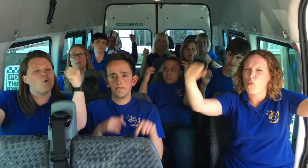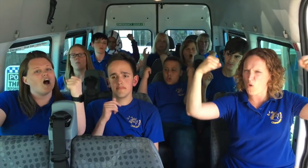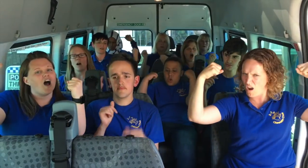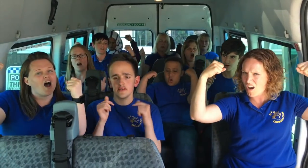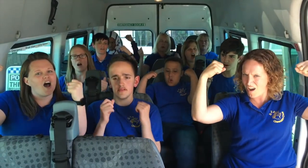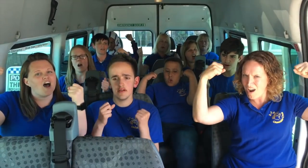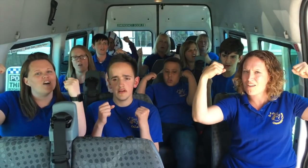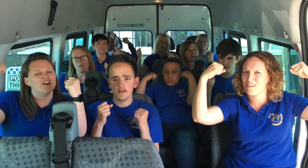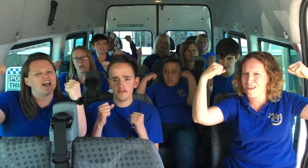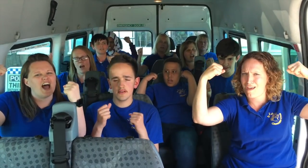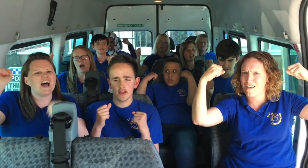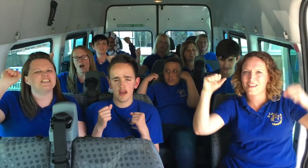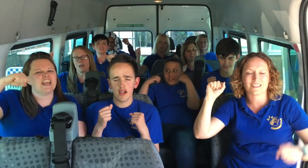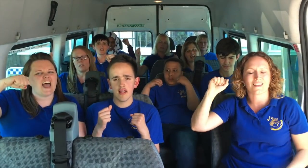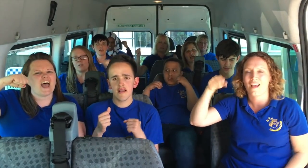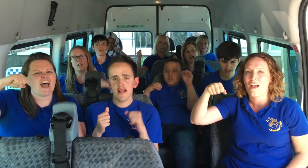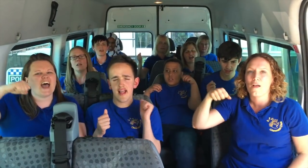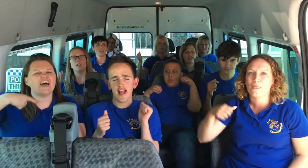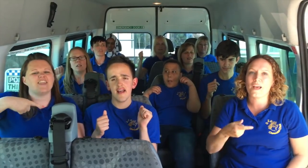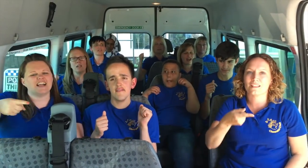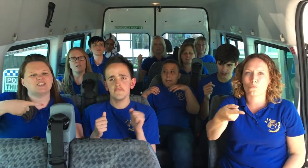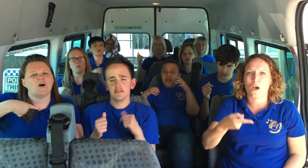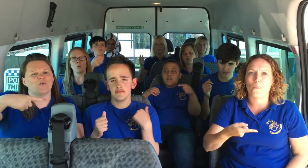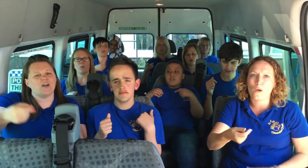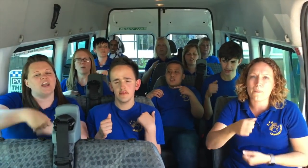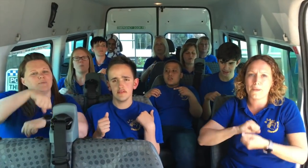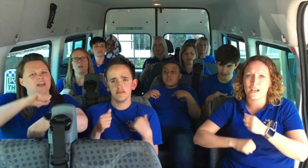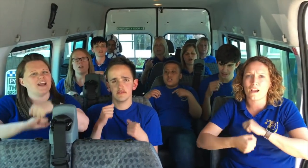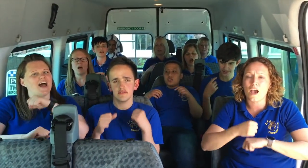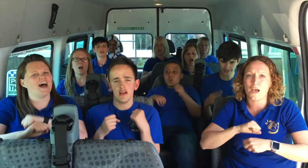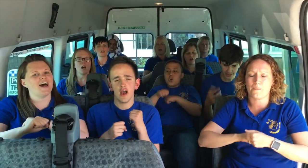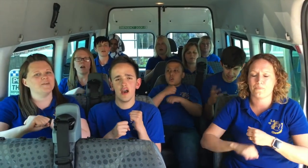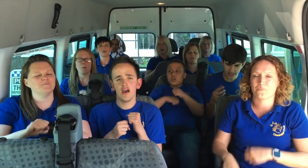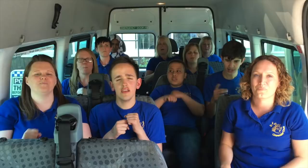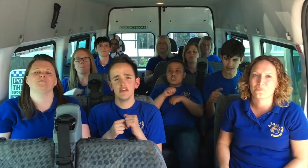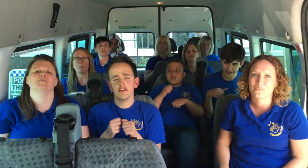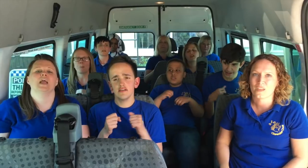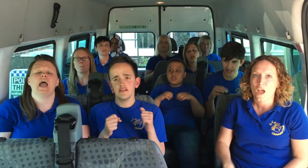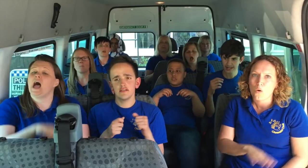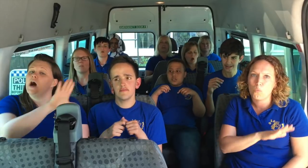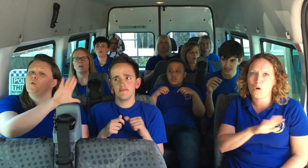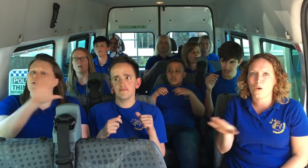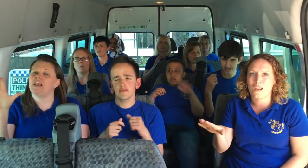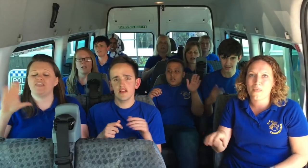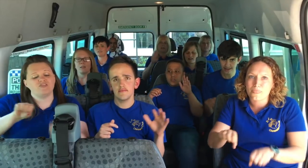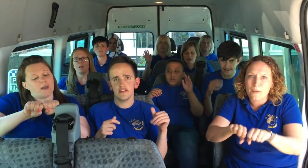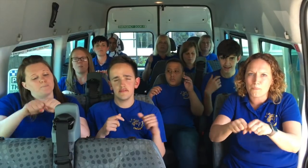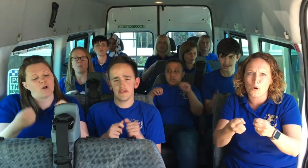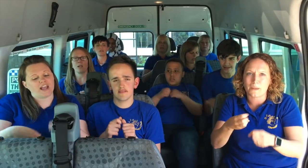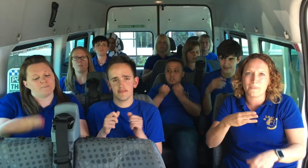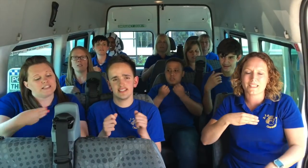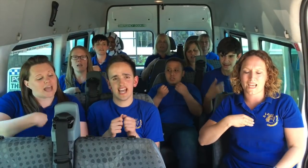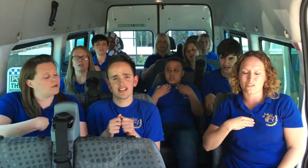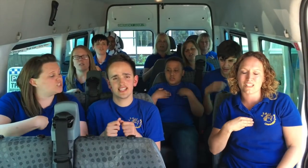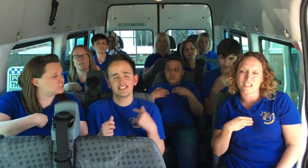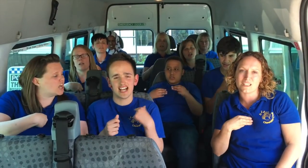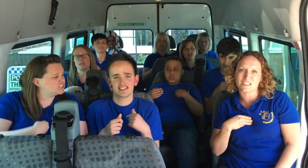warriors Yeah, that's where we belong I won't let them break me down to dust